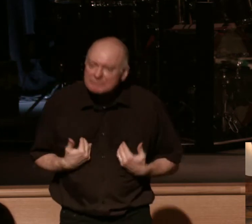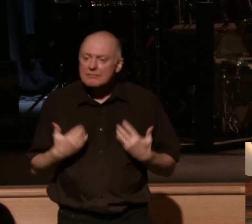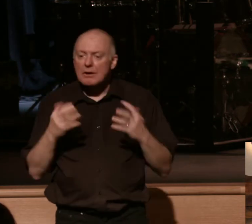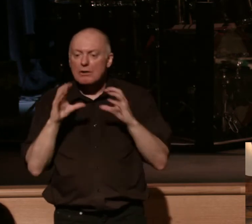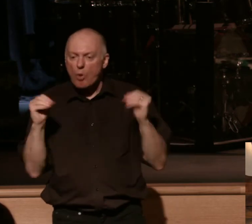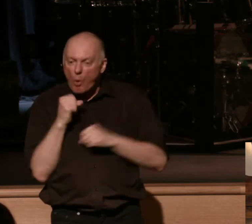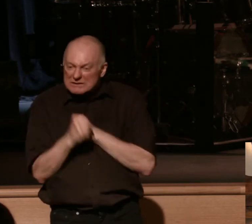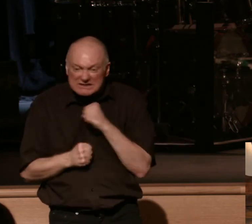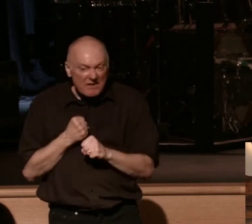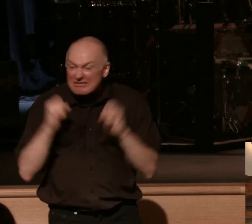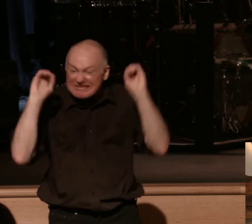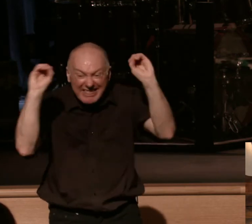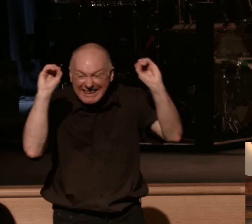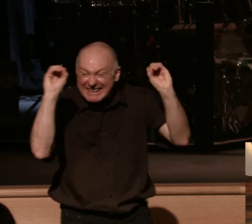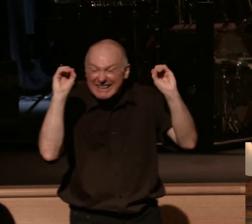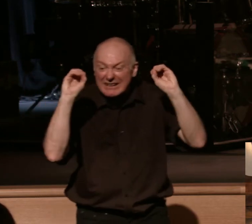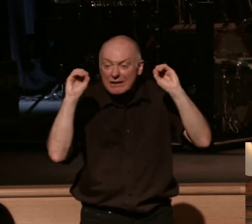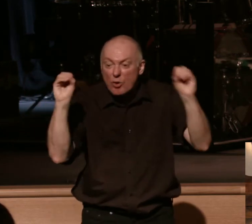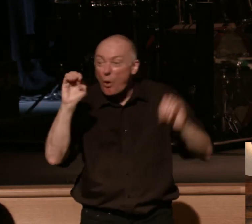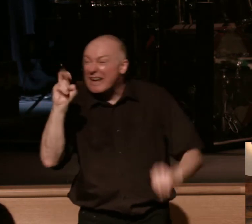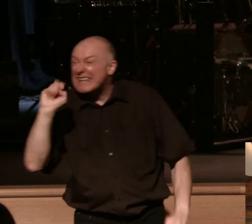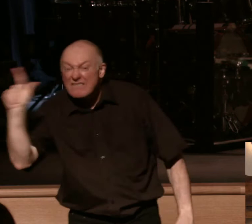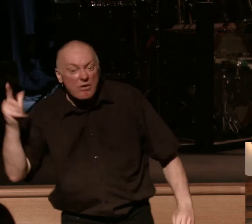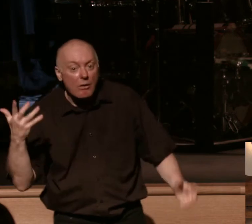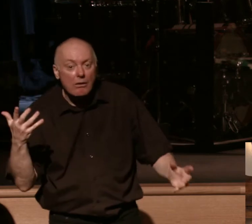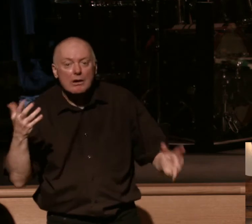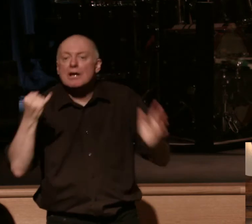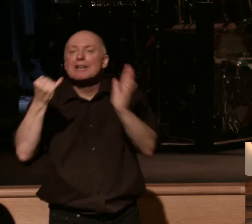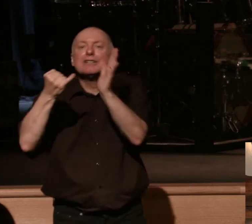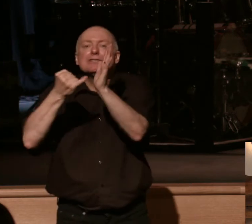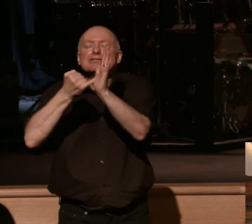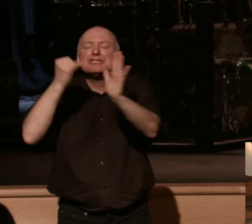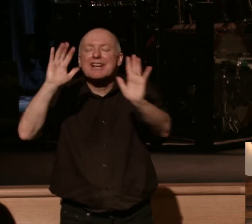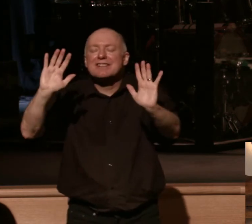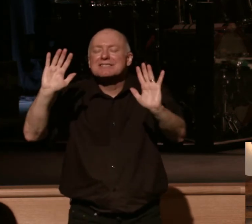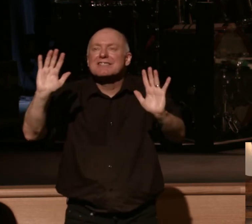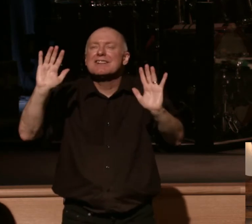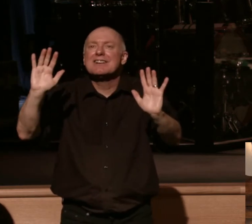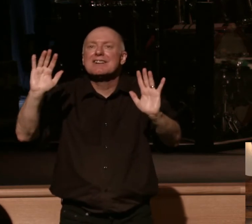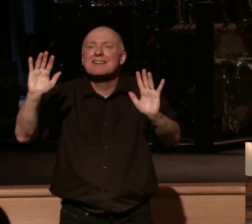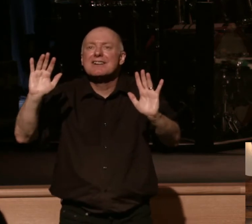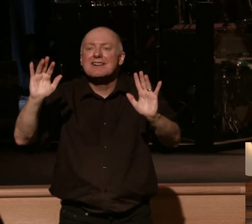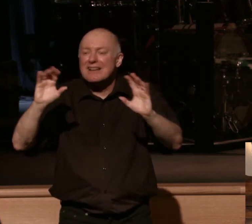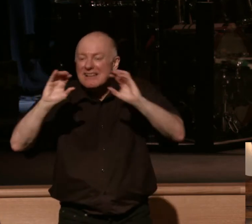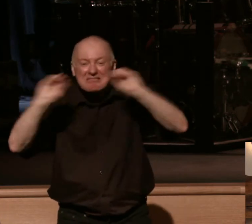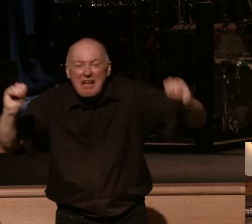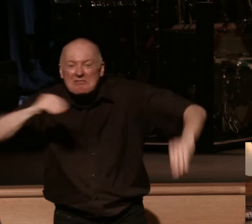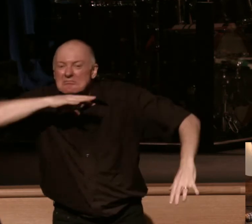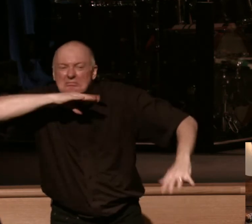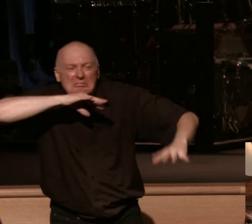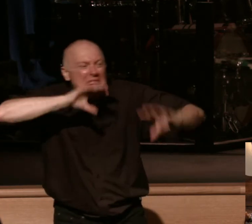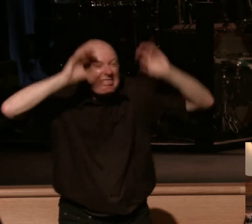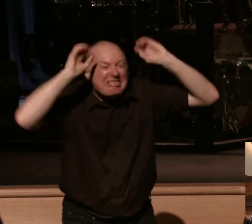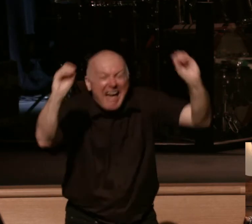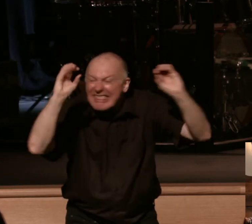suffering no evil just no blemishes of any kind whatsoever